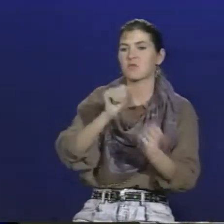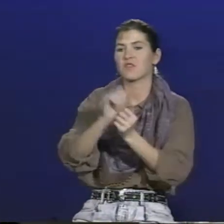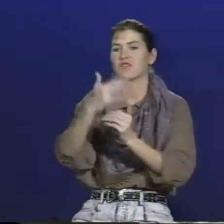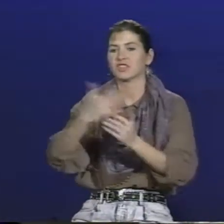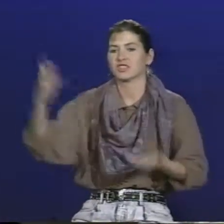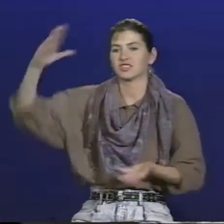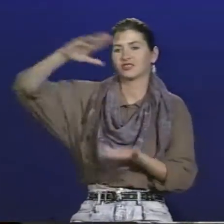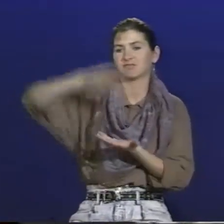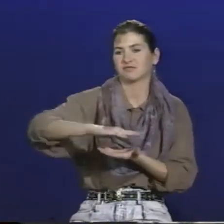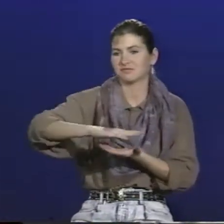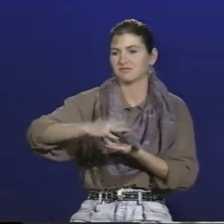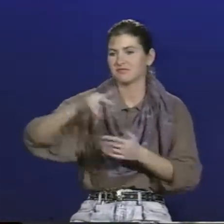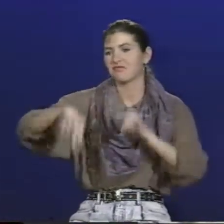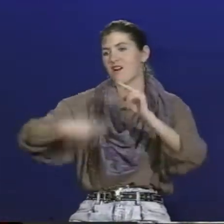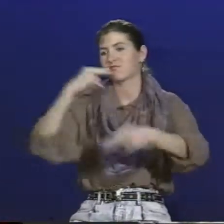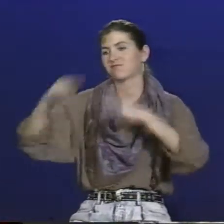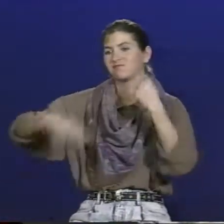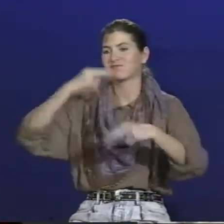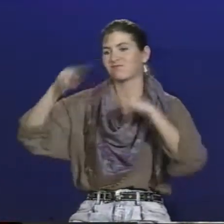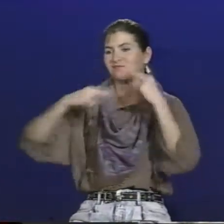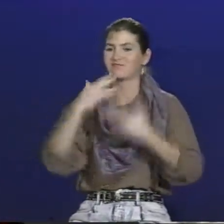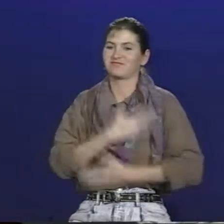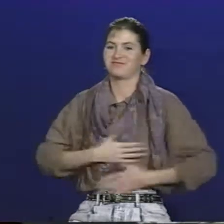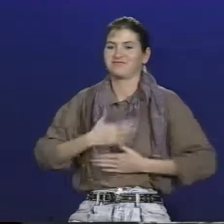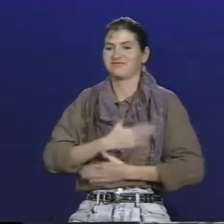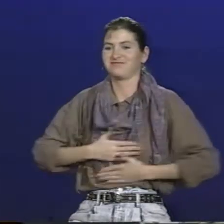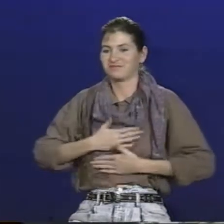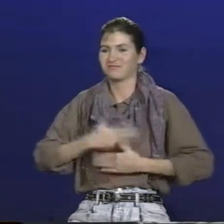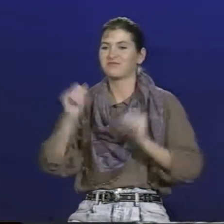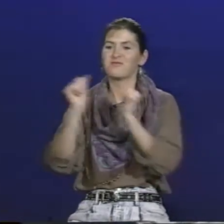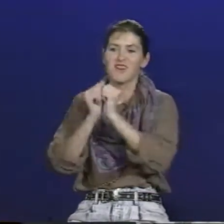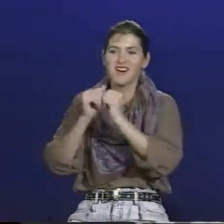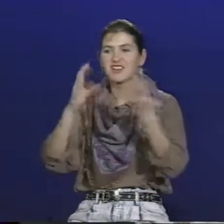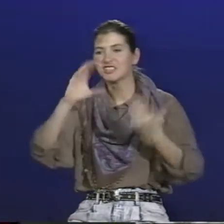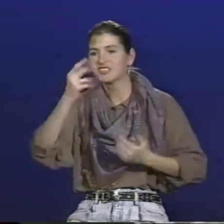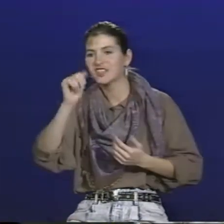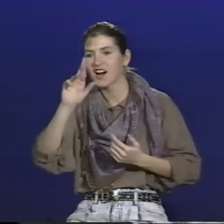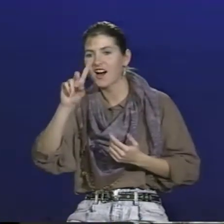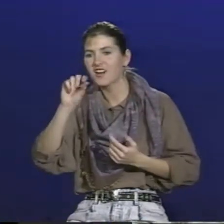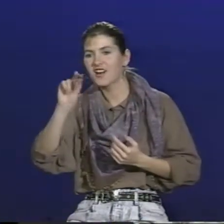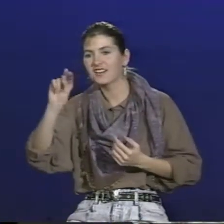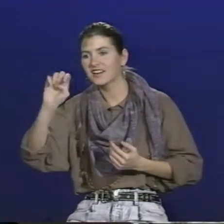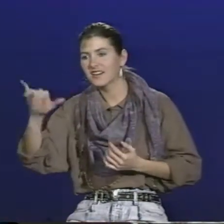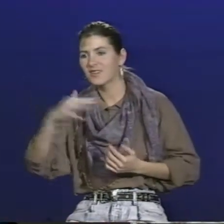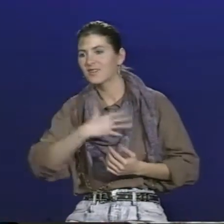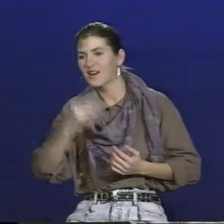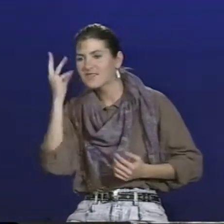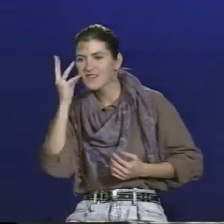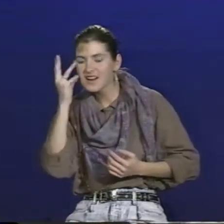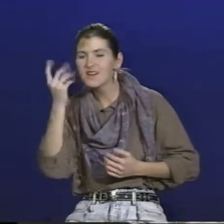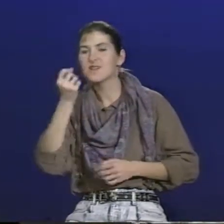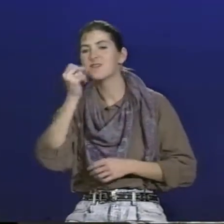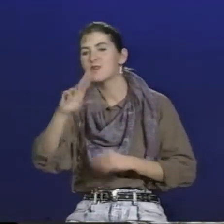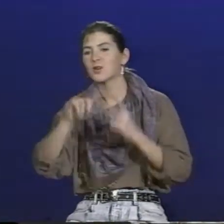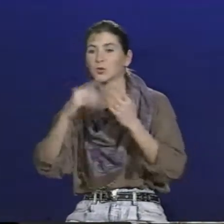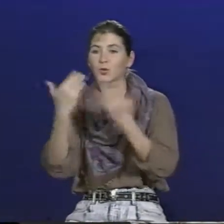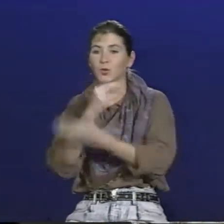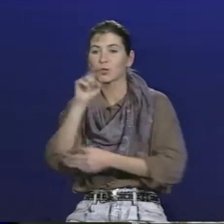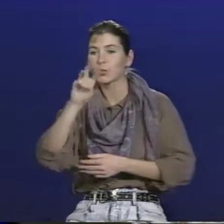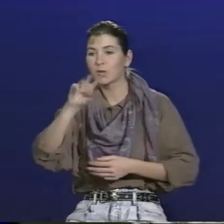pot, and put them on the plate with the fish, and enjoy your supper with Chardonnay wine